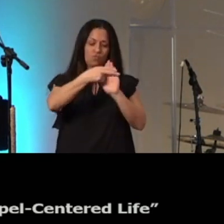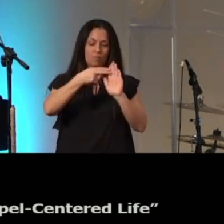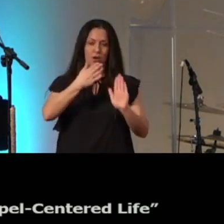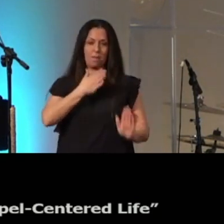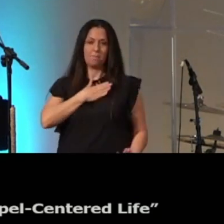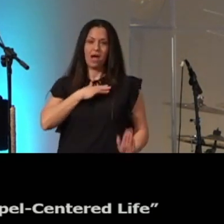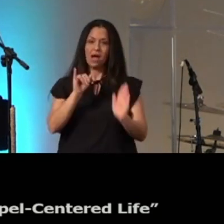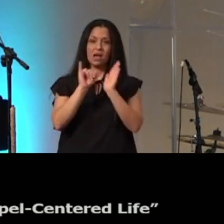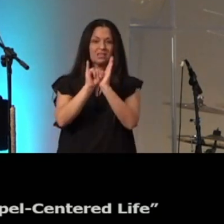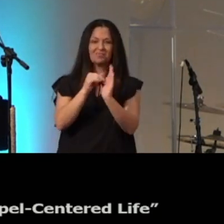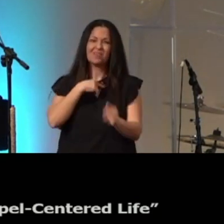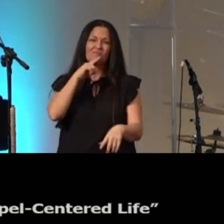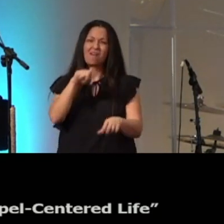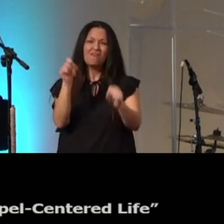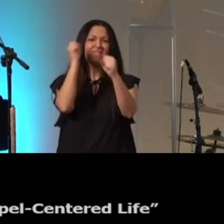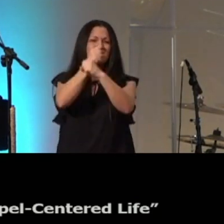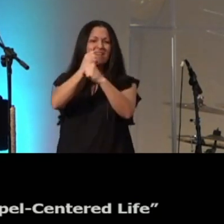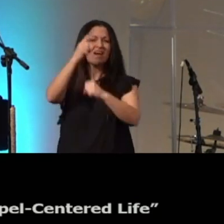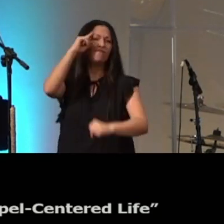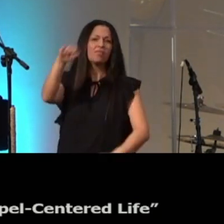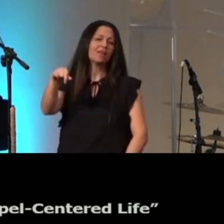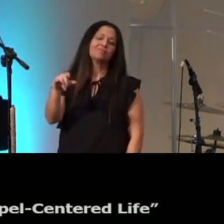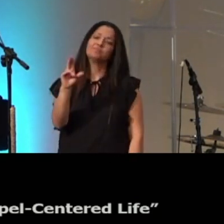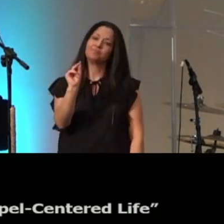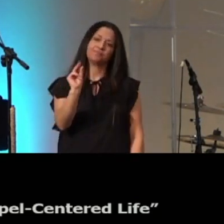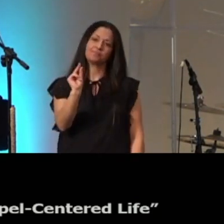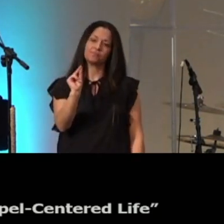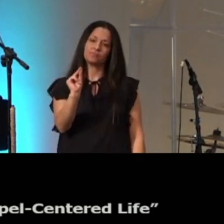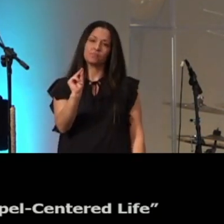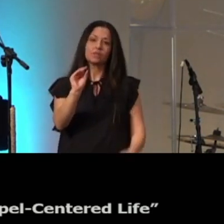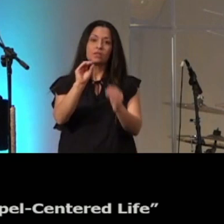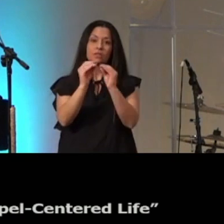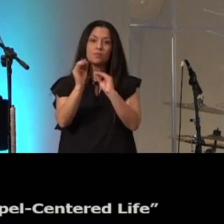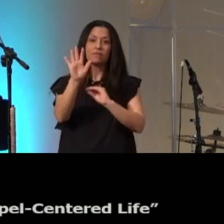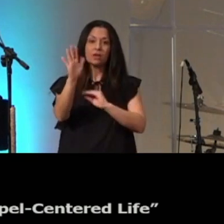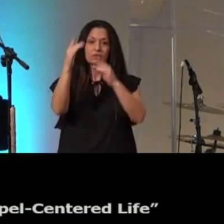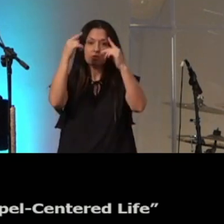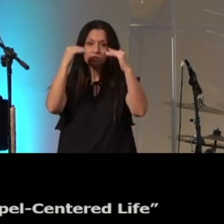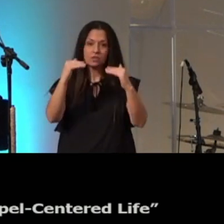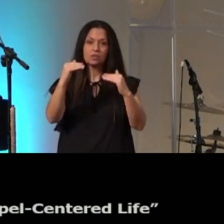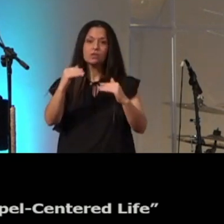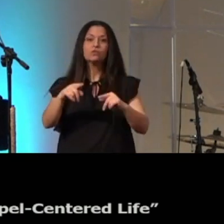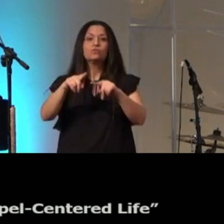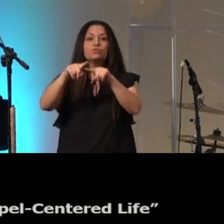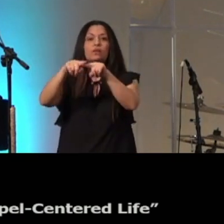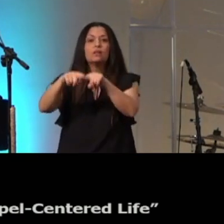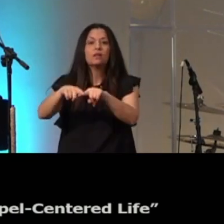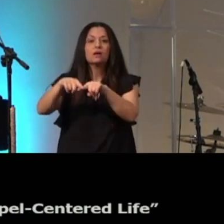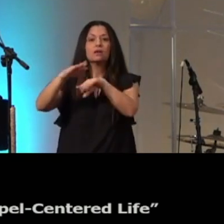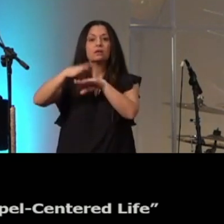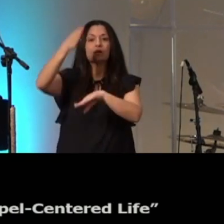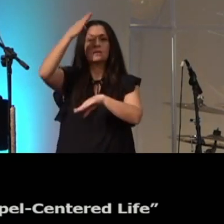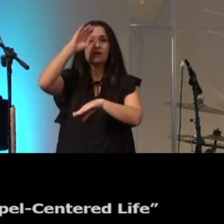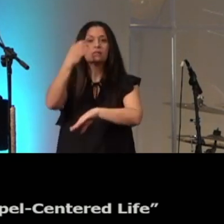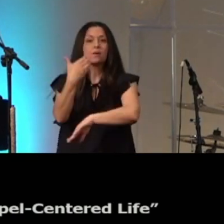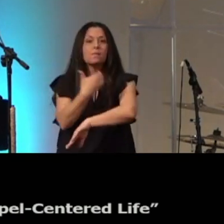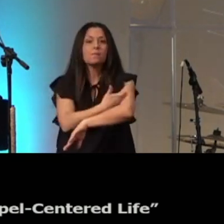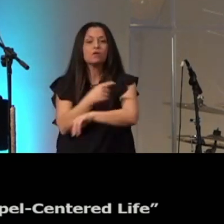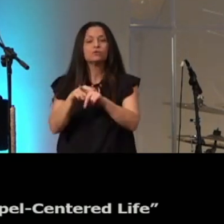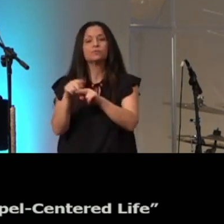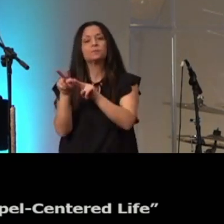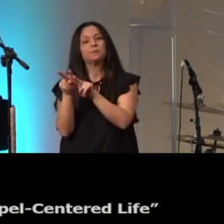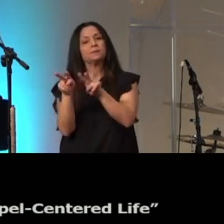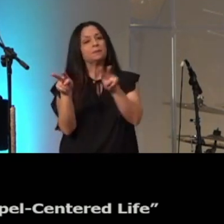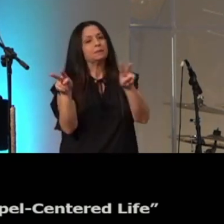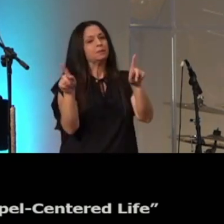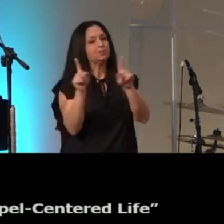identity and don't have to fight for it number five rely upon God's power to turn away from sin